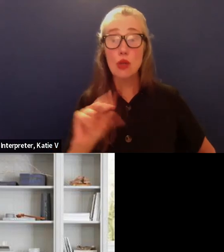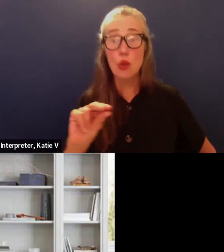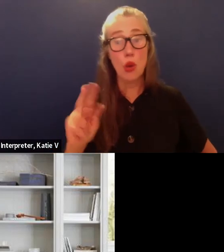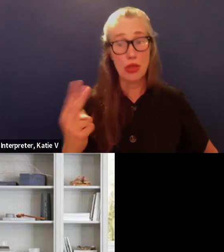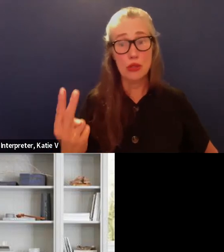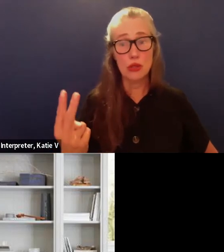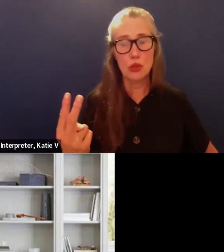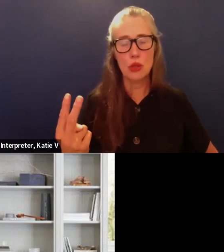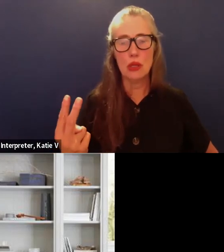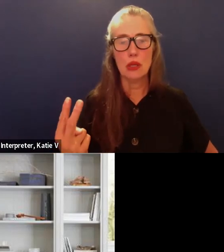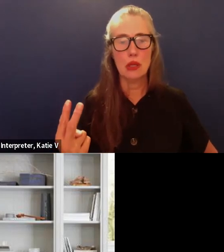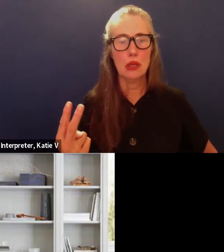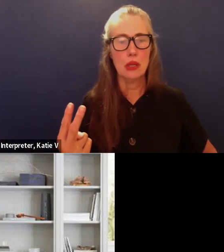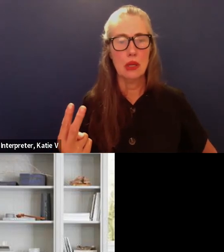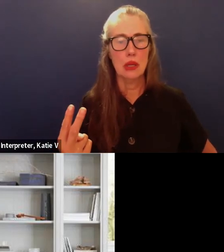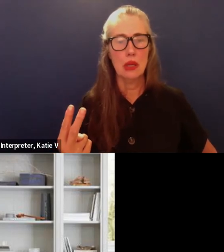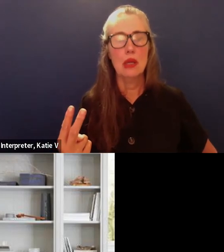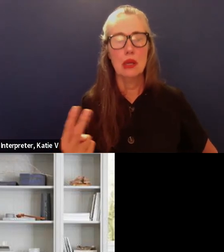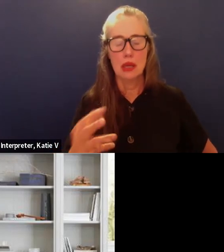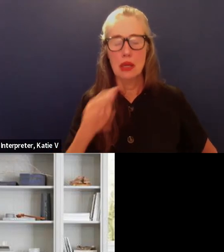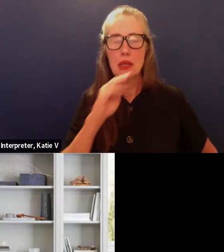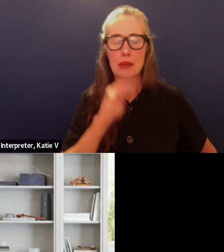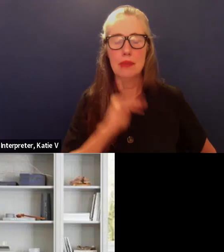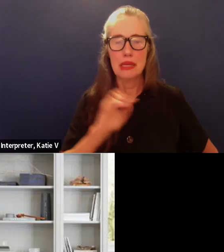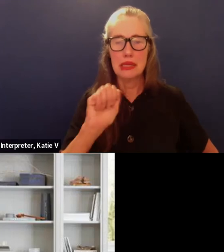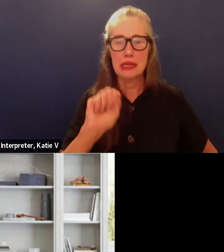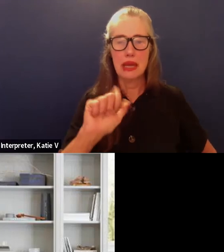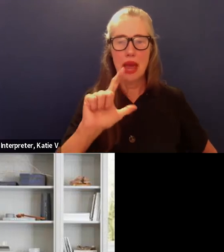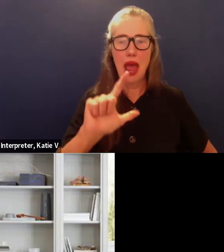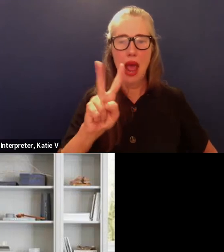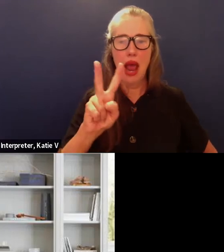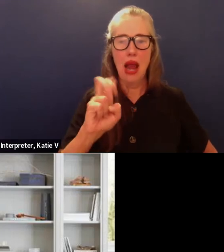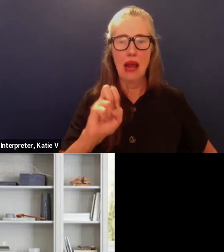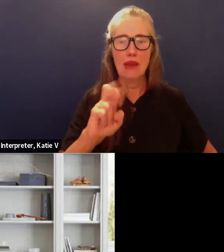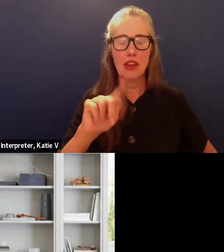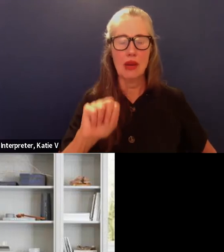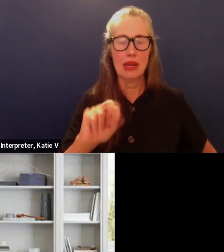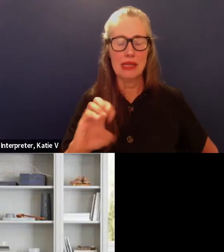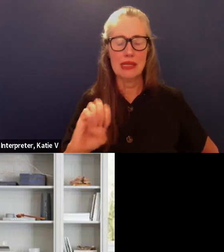Okay. Ms. Alvarez? So moved. Okay. Second.